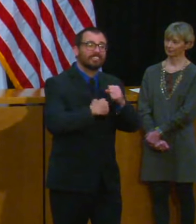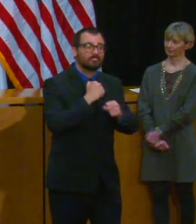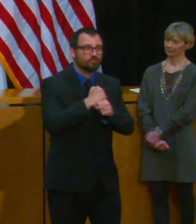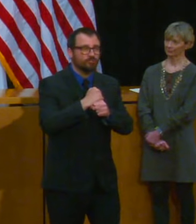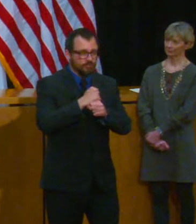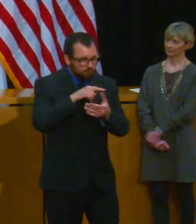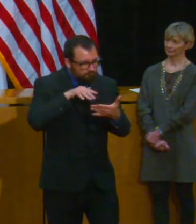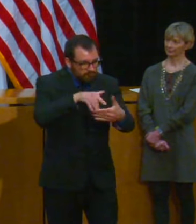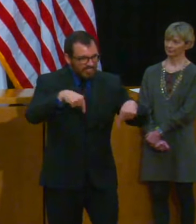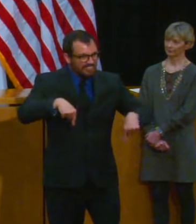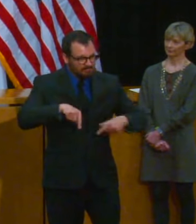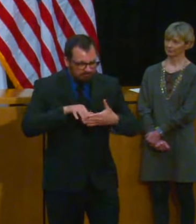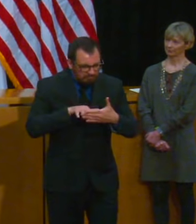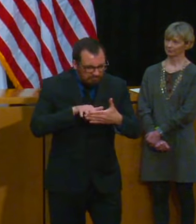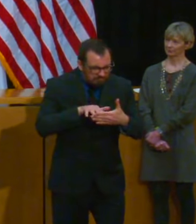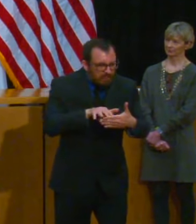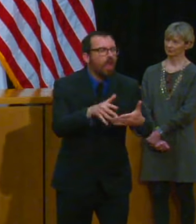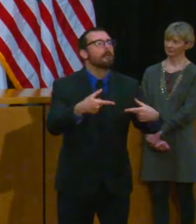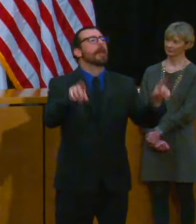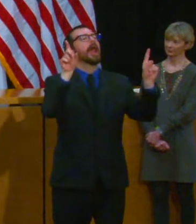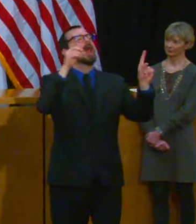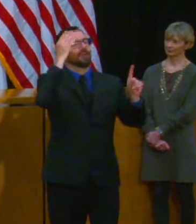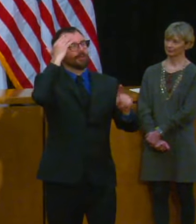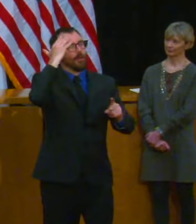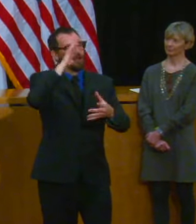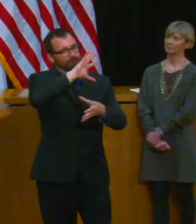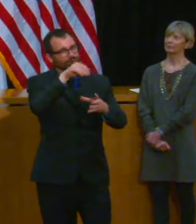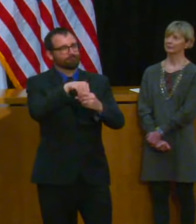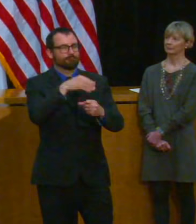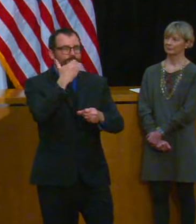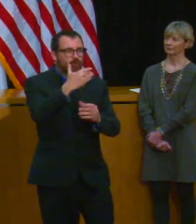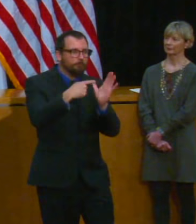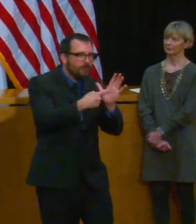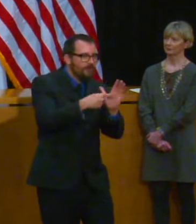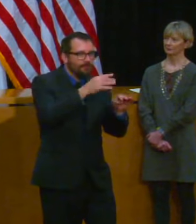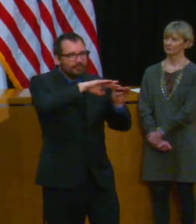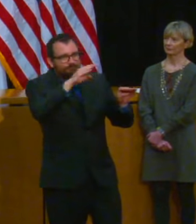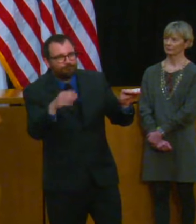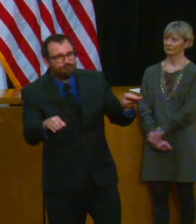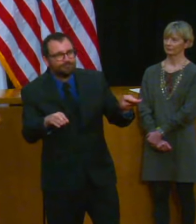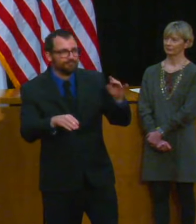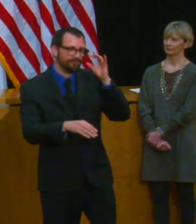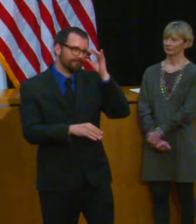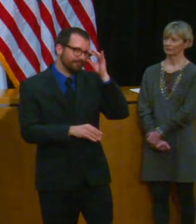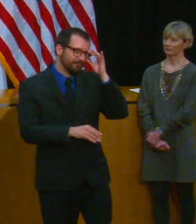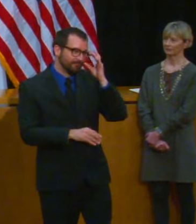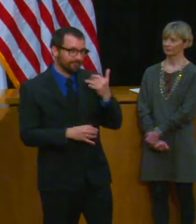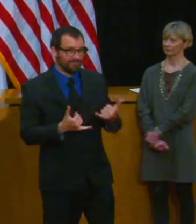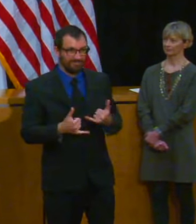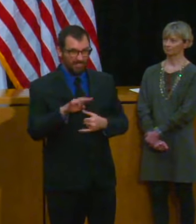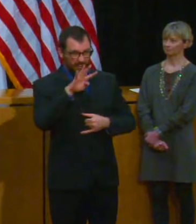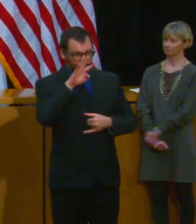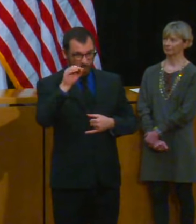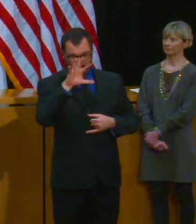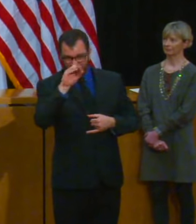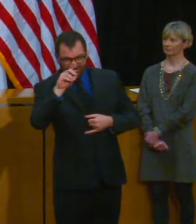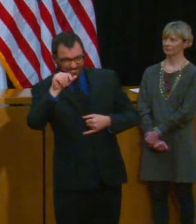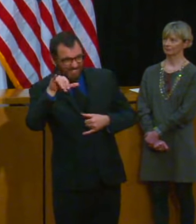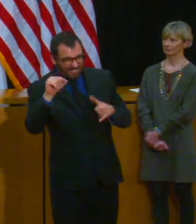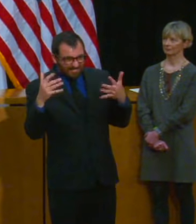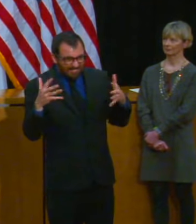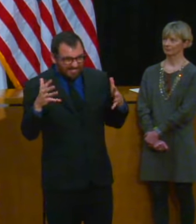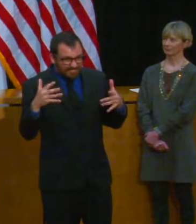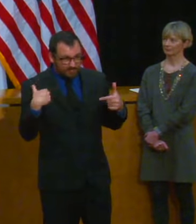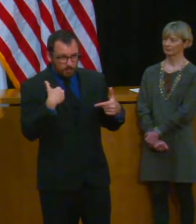in the past 40 or 50 days how much information about what people once thought was true about this thing is not